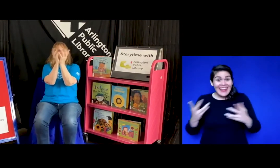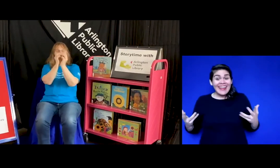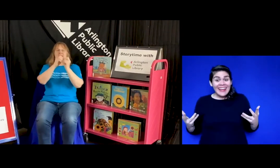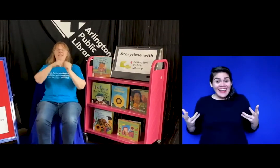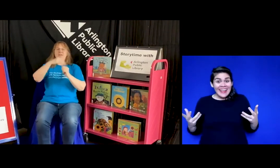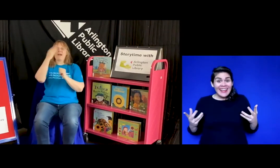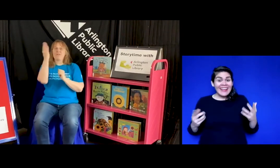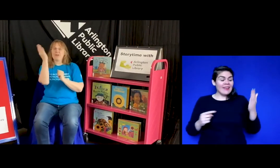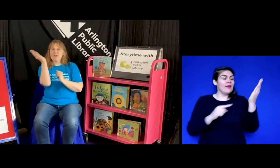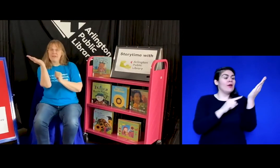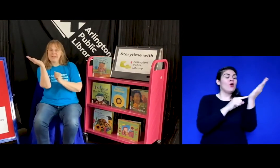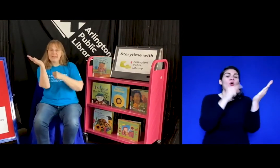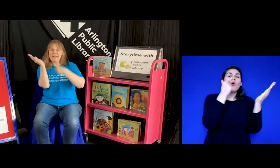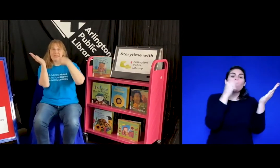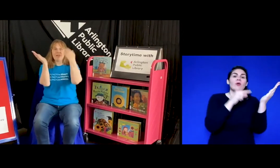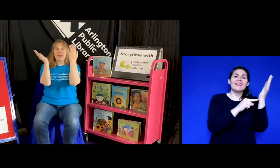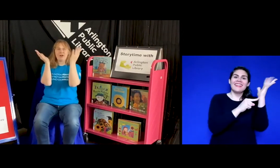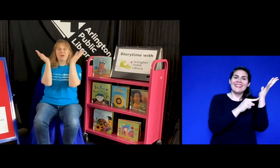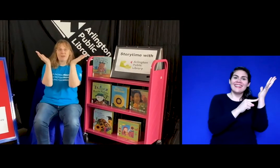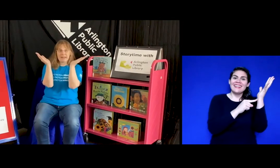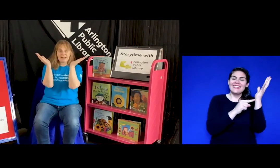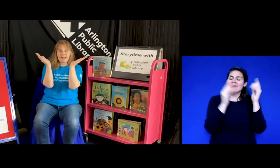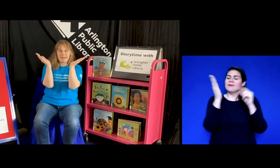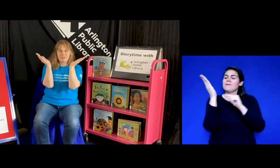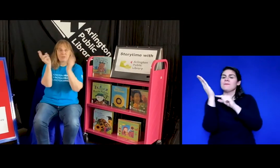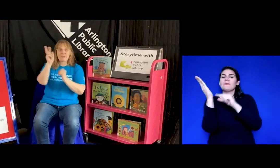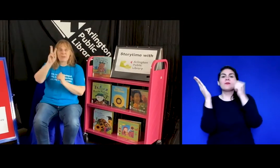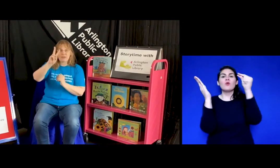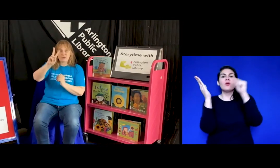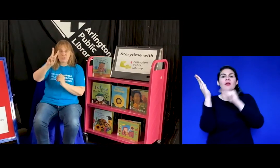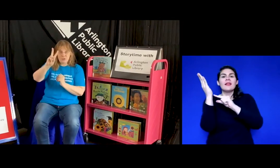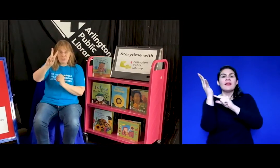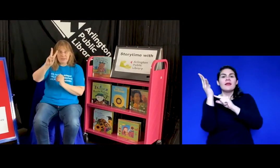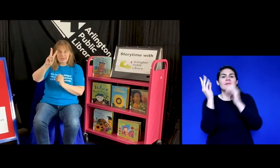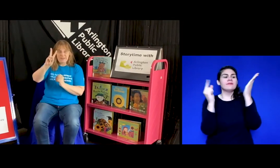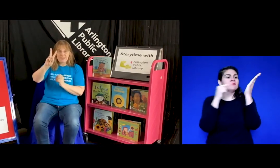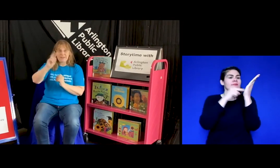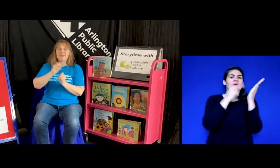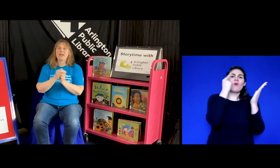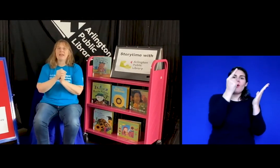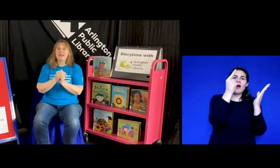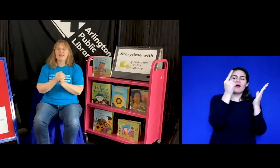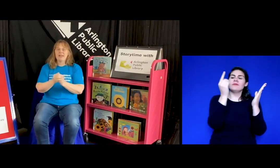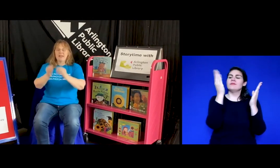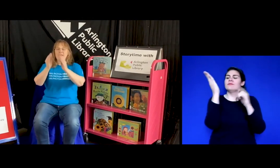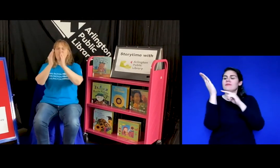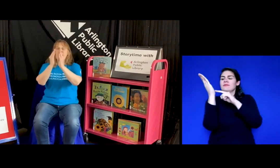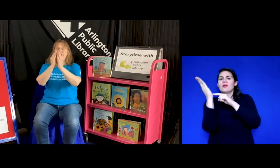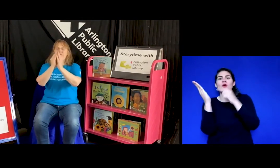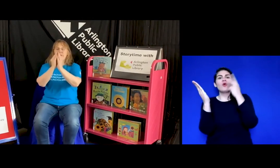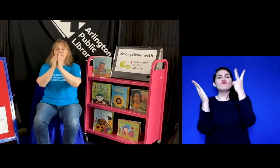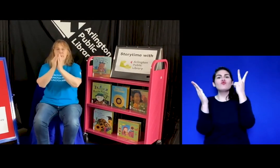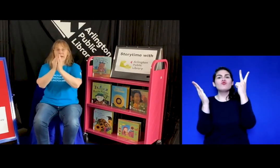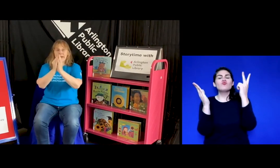right so we have a green leaf and a green leaf which makes two leaves right then we have the bud